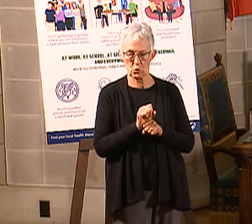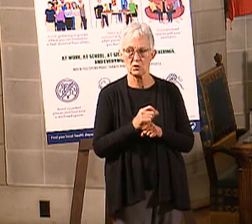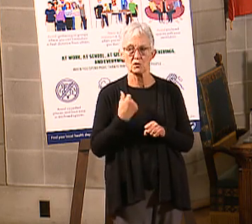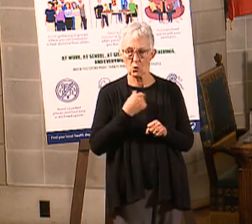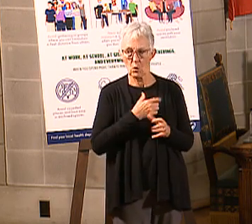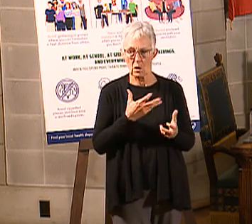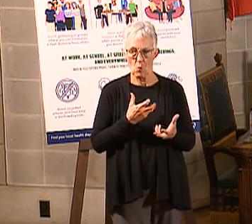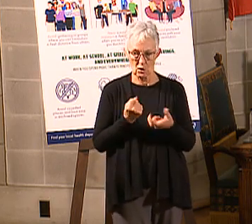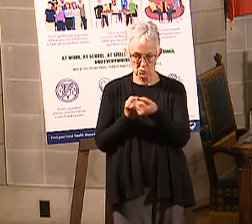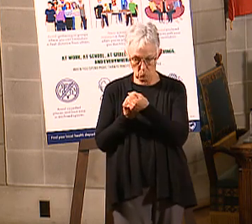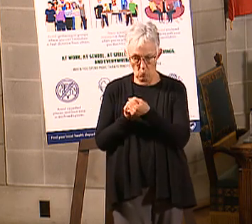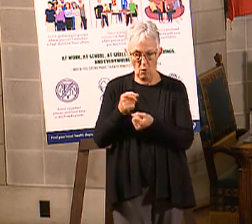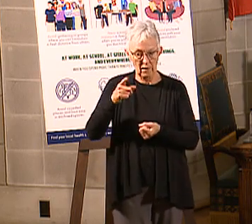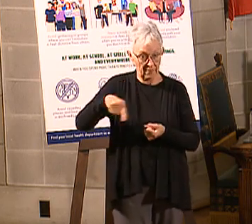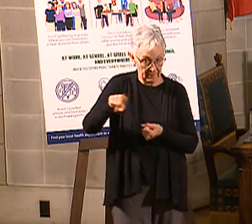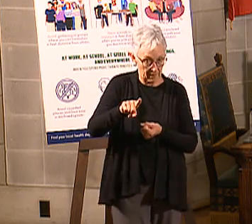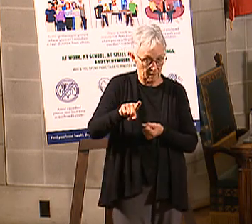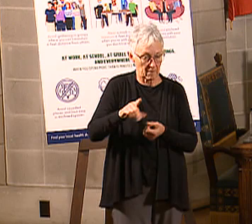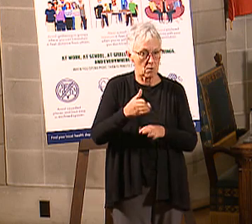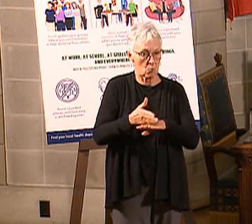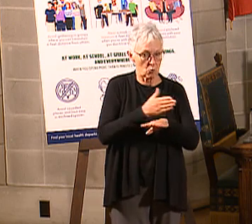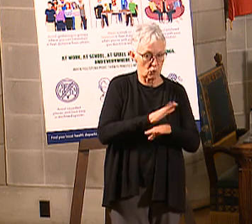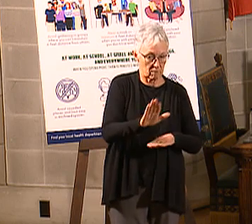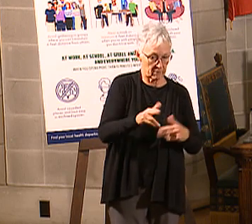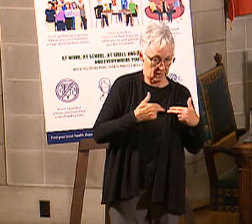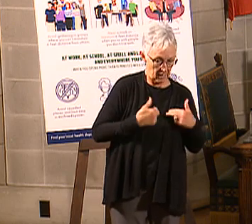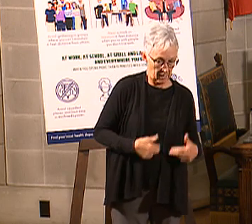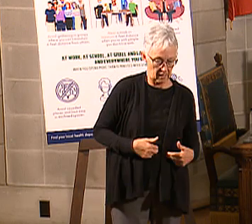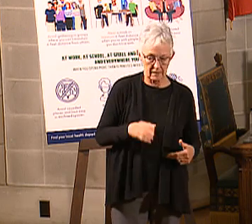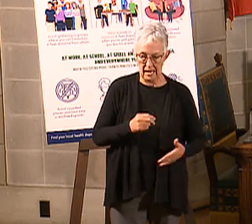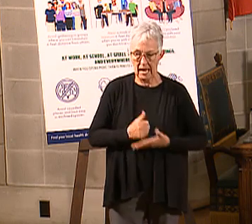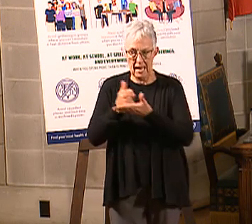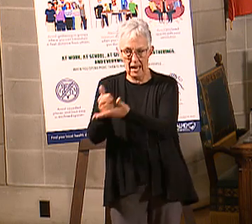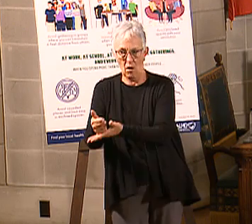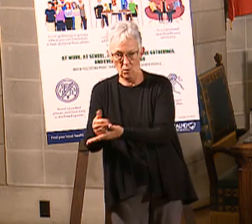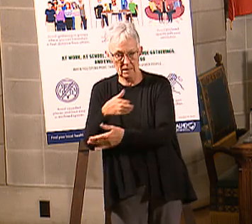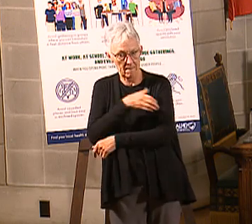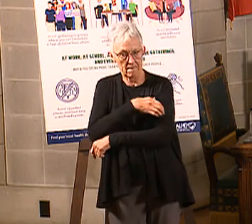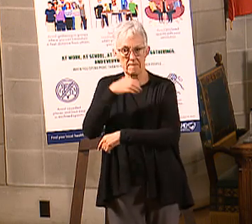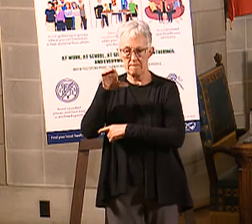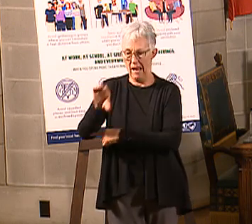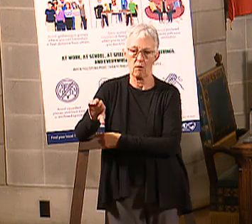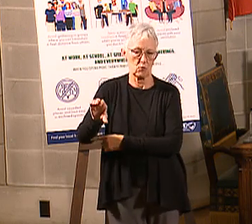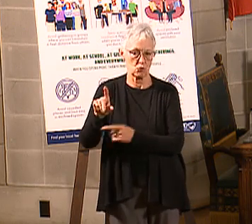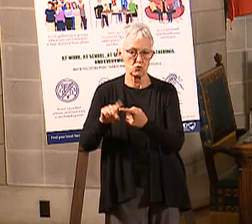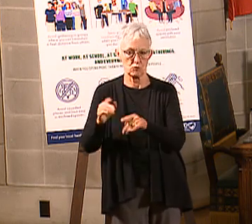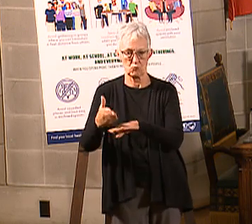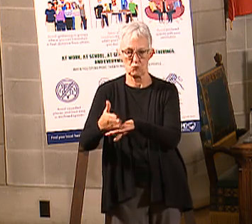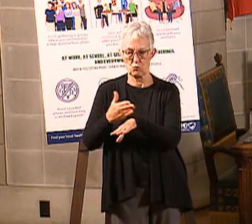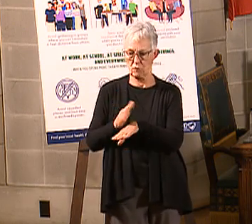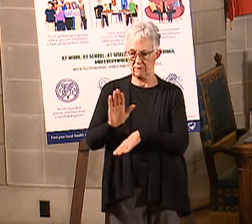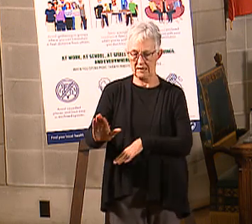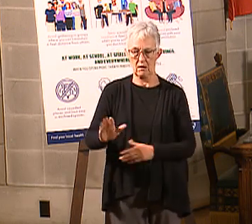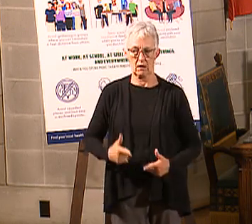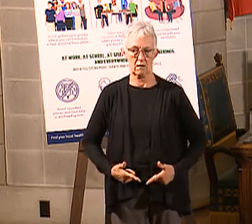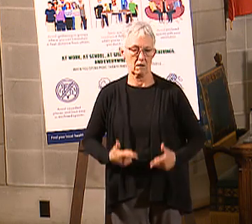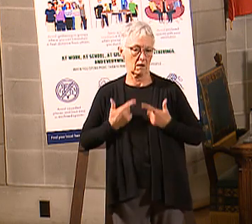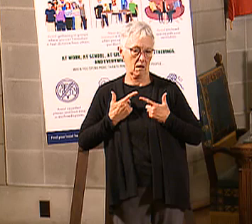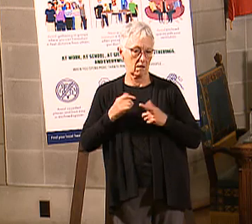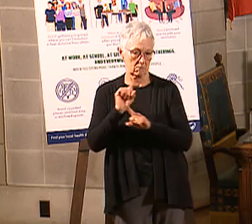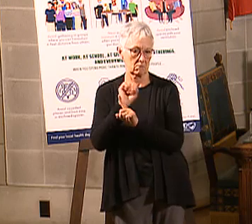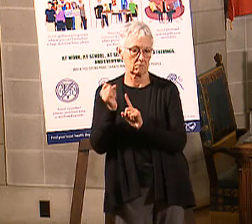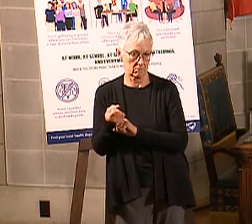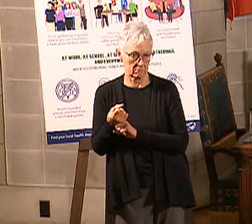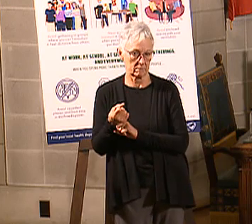but as the governor said also, to help them, empower them to improve their life situation as well. And we